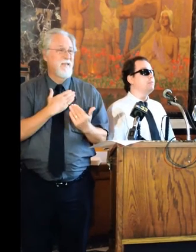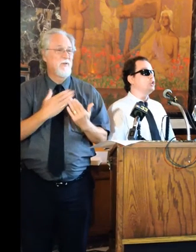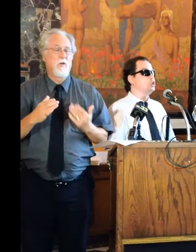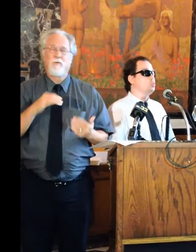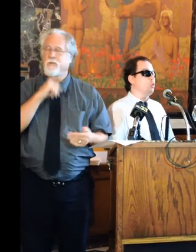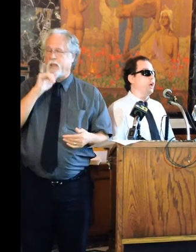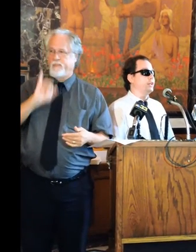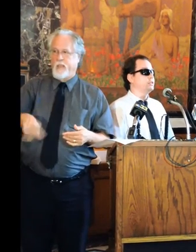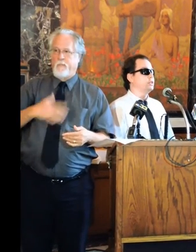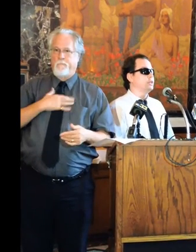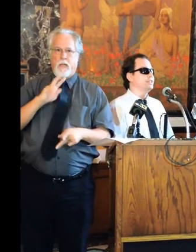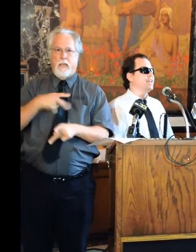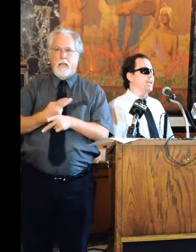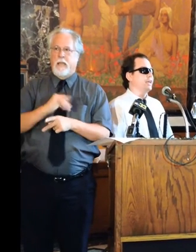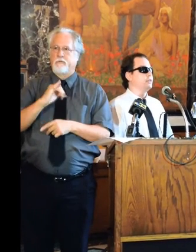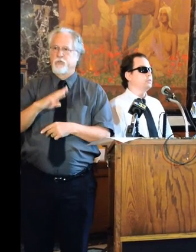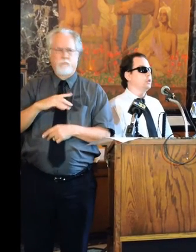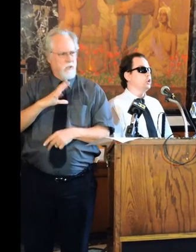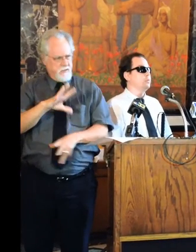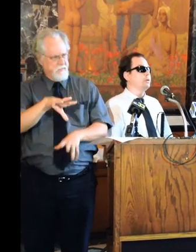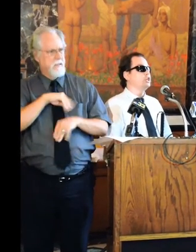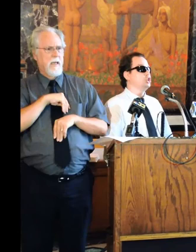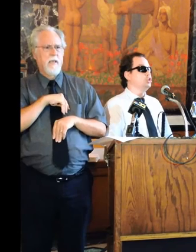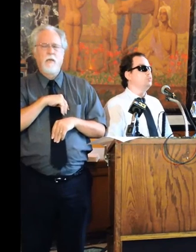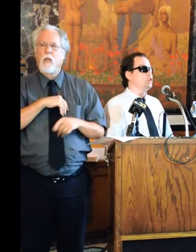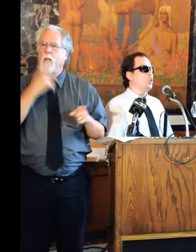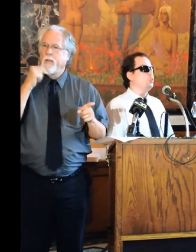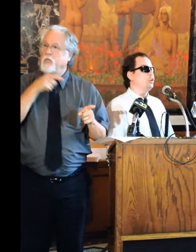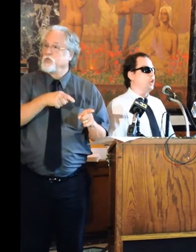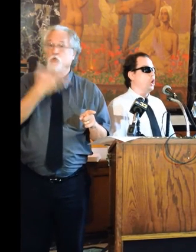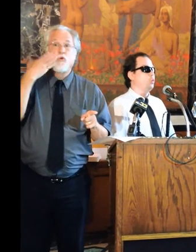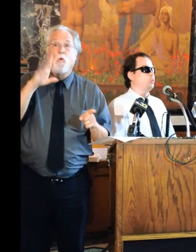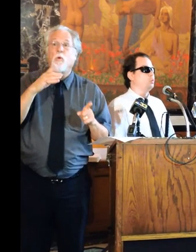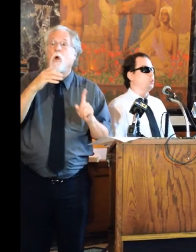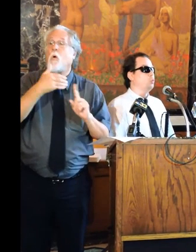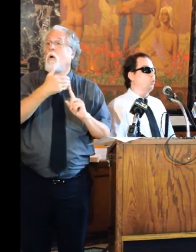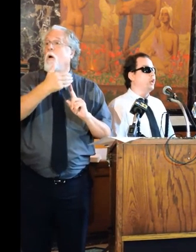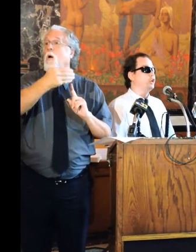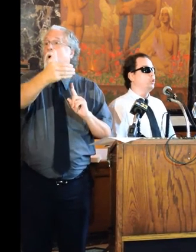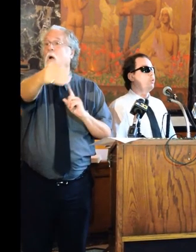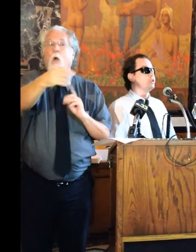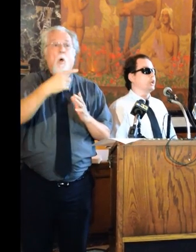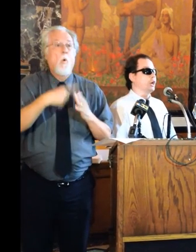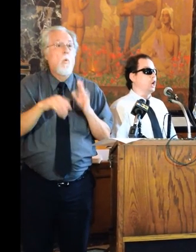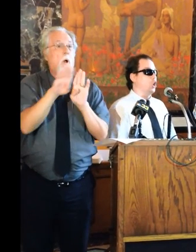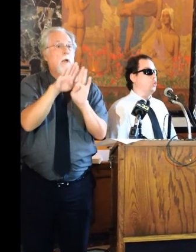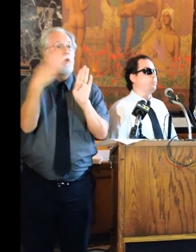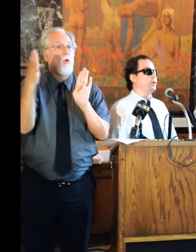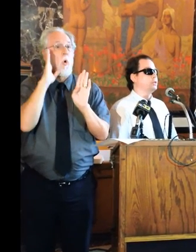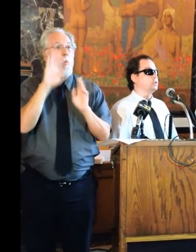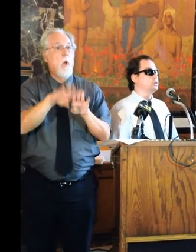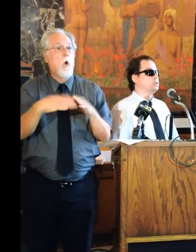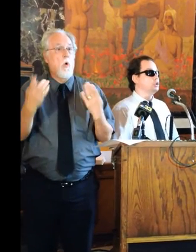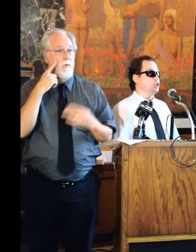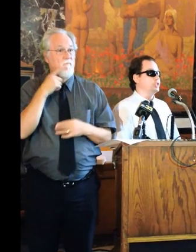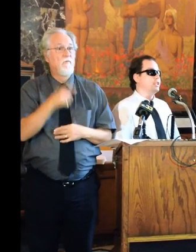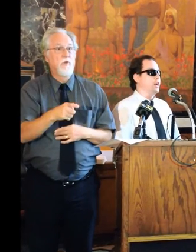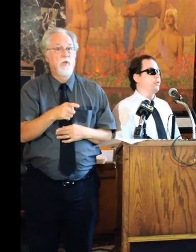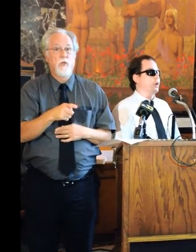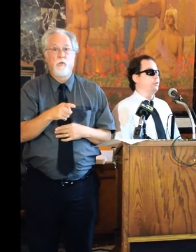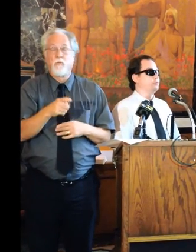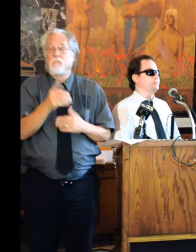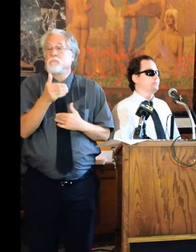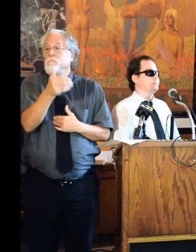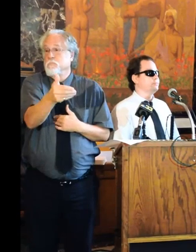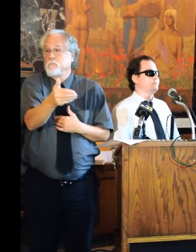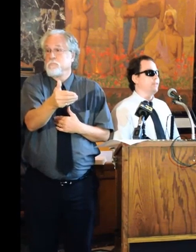it's not the job that you want, take it. Because, you don't know what doors are going to open just